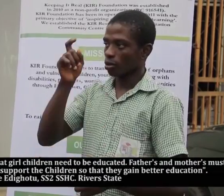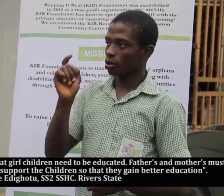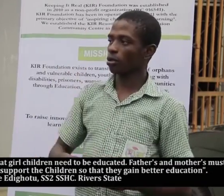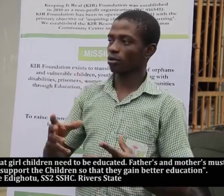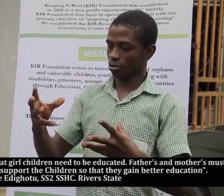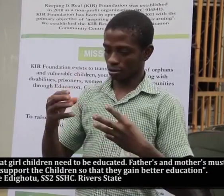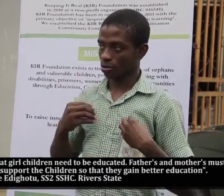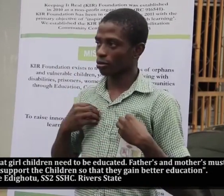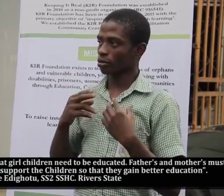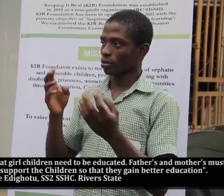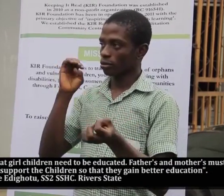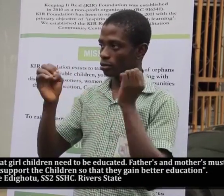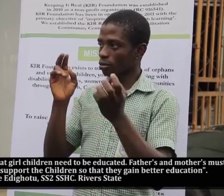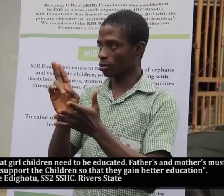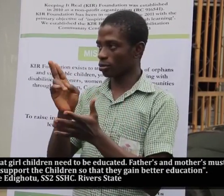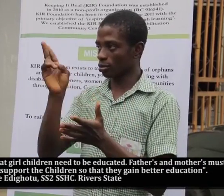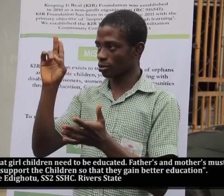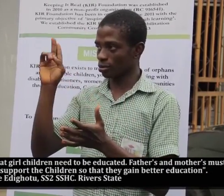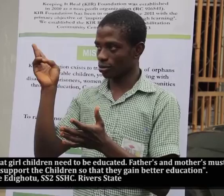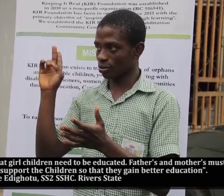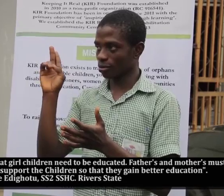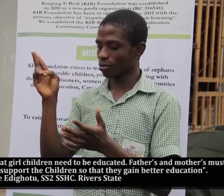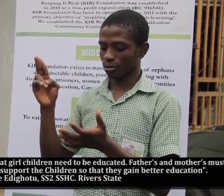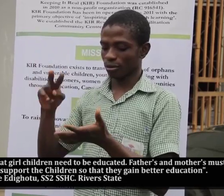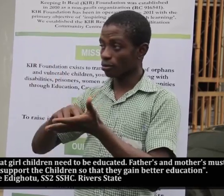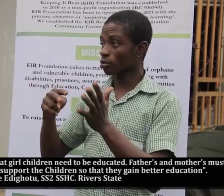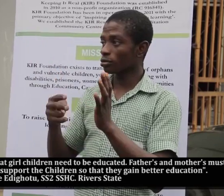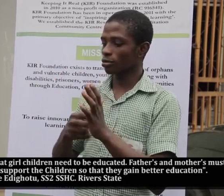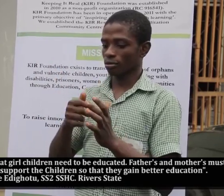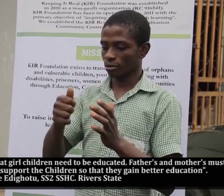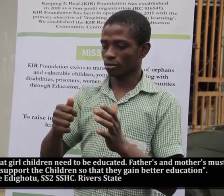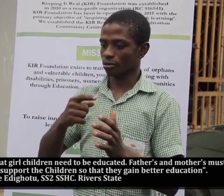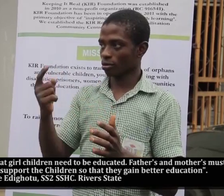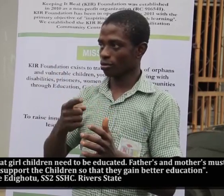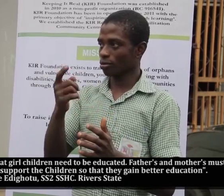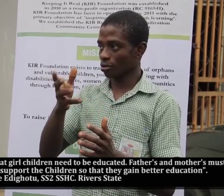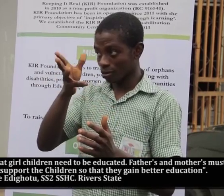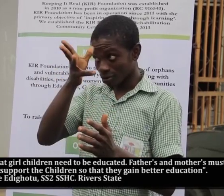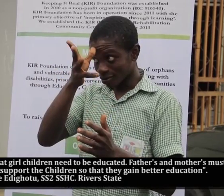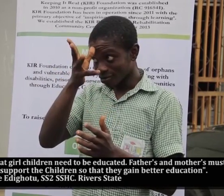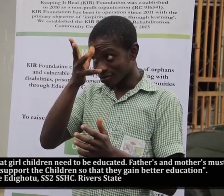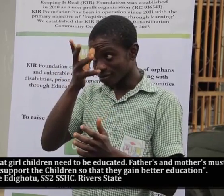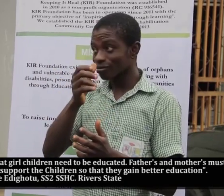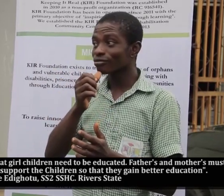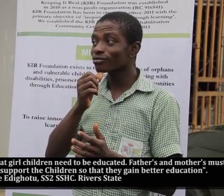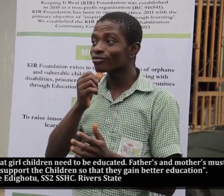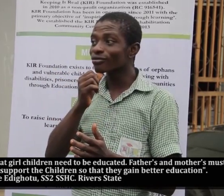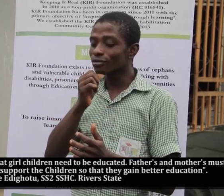I learned that girls' children need to be educated. Father and